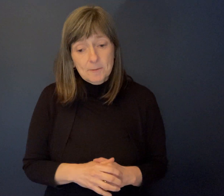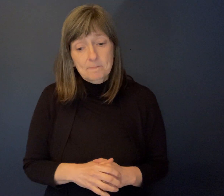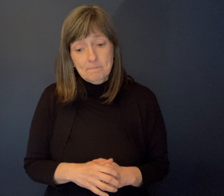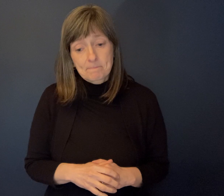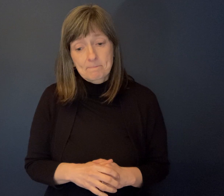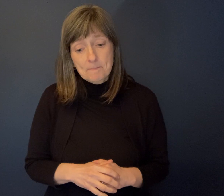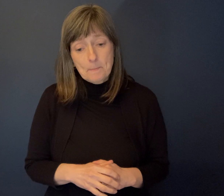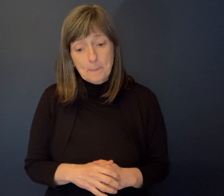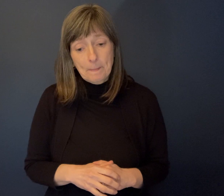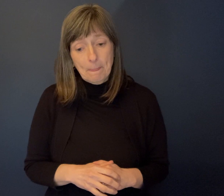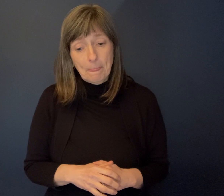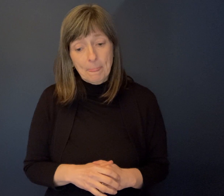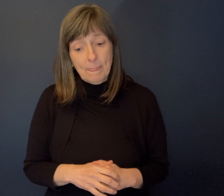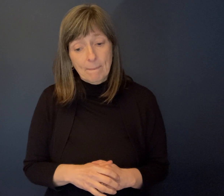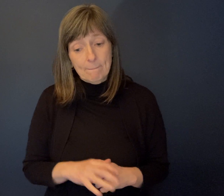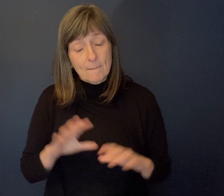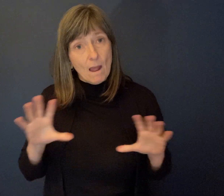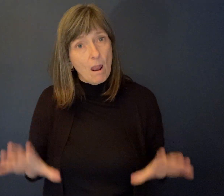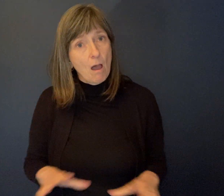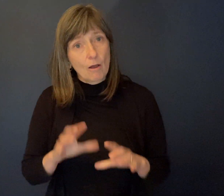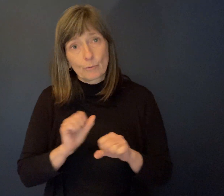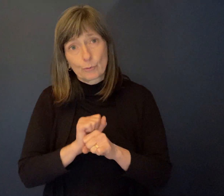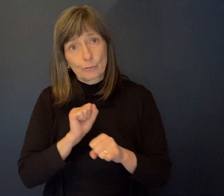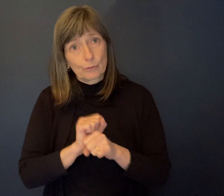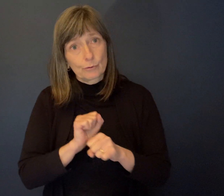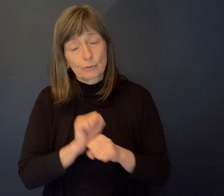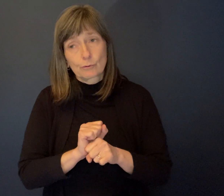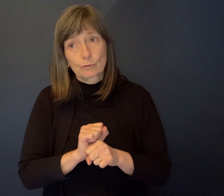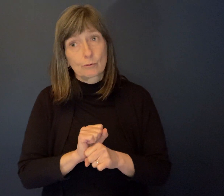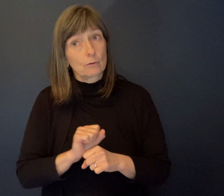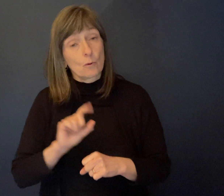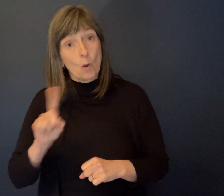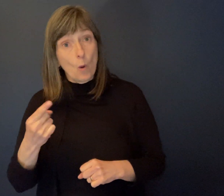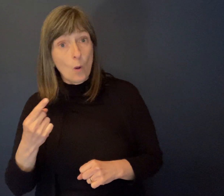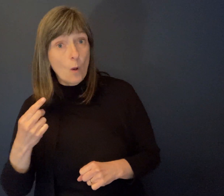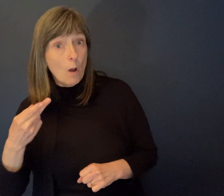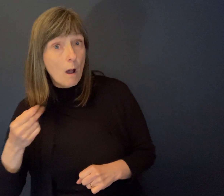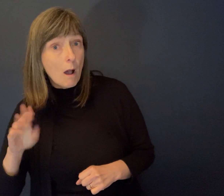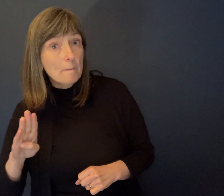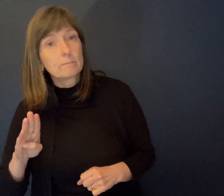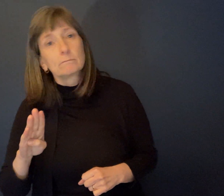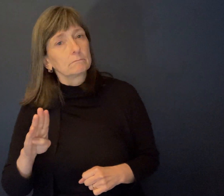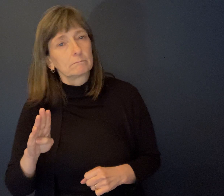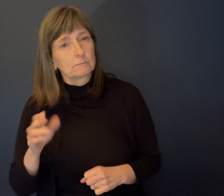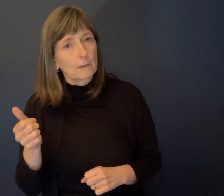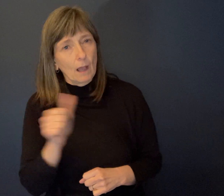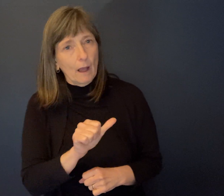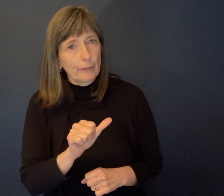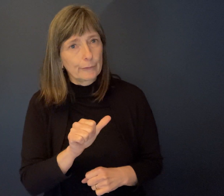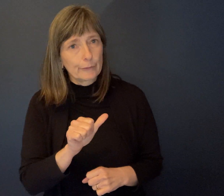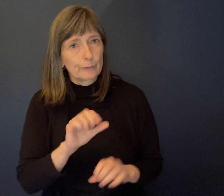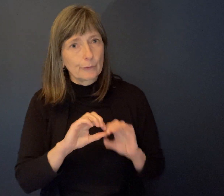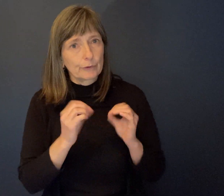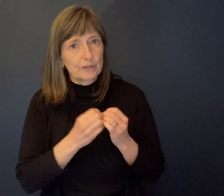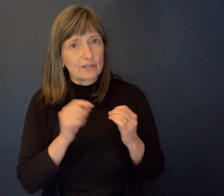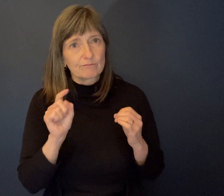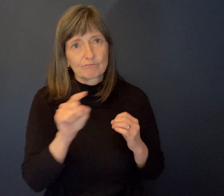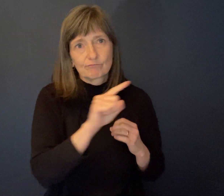it, uh, it took a lot of work by not just the hub, but many other organizations in the problems as well, other provincial organizations.